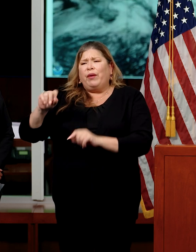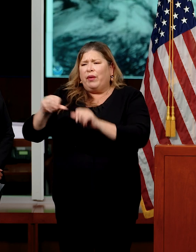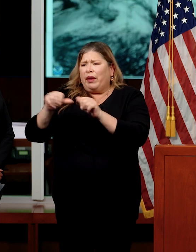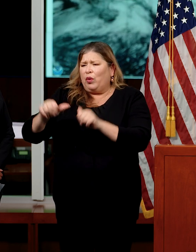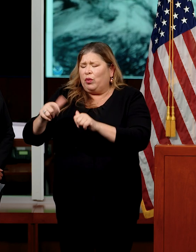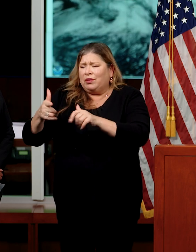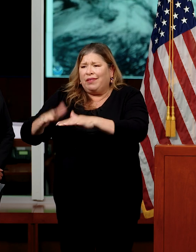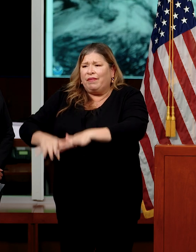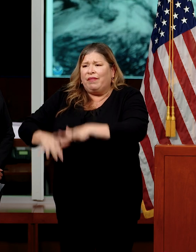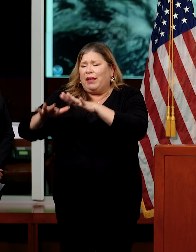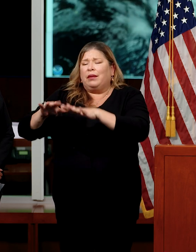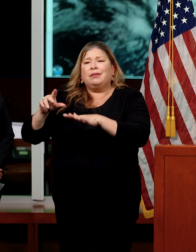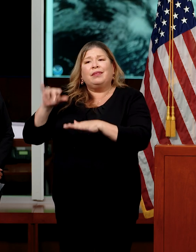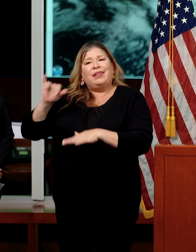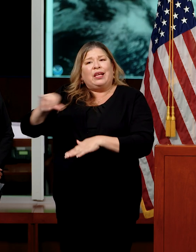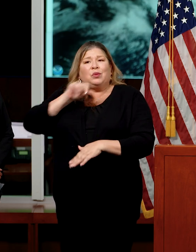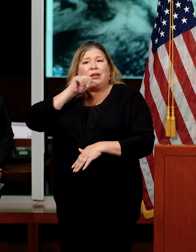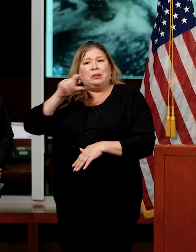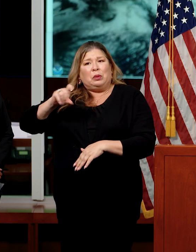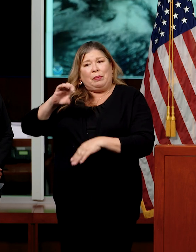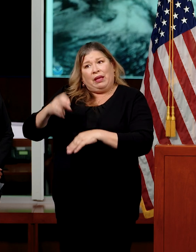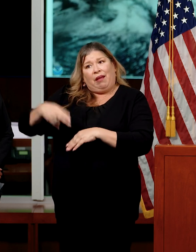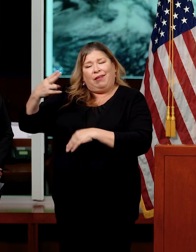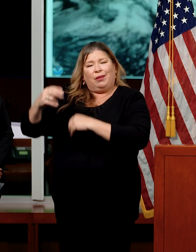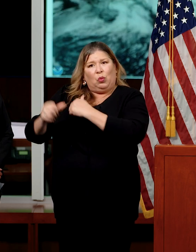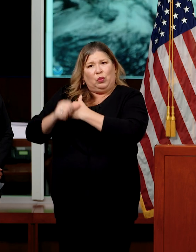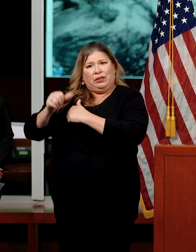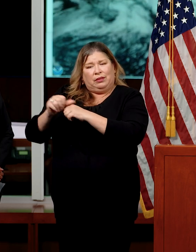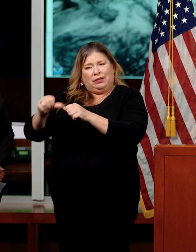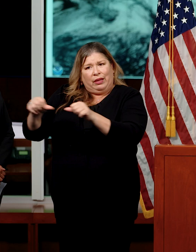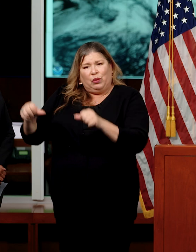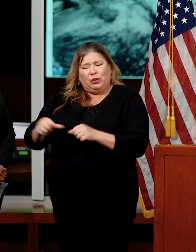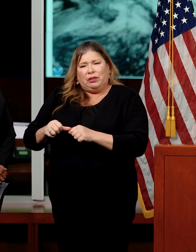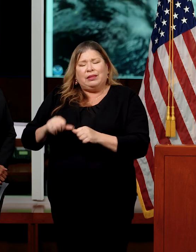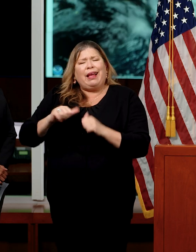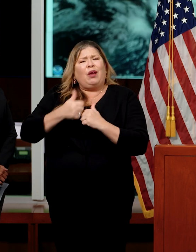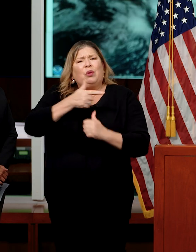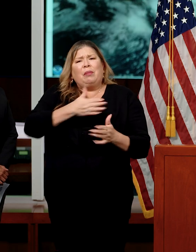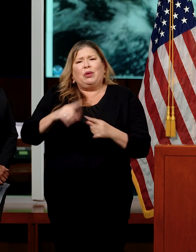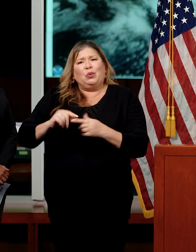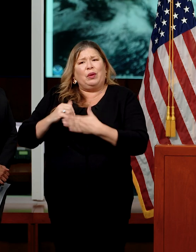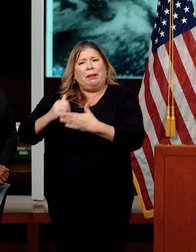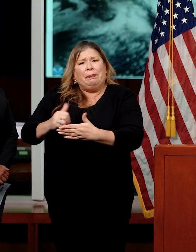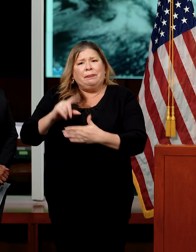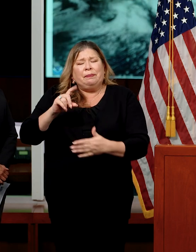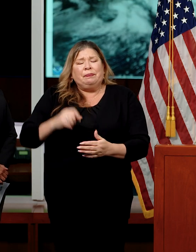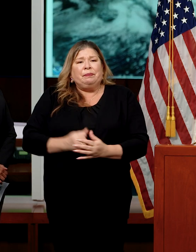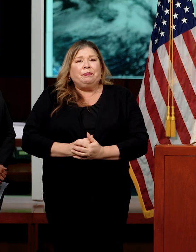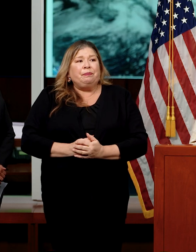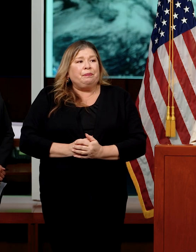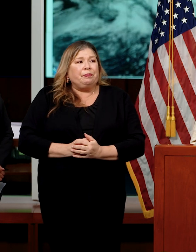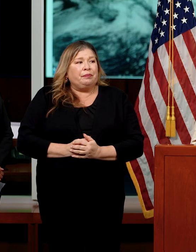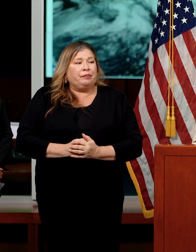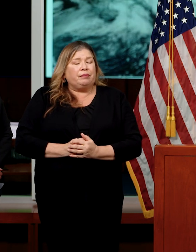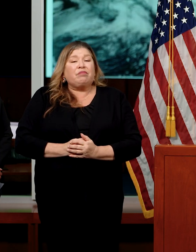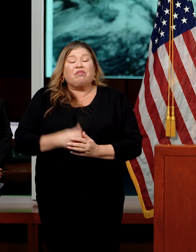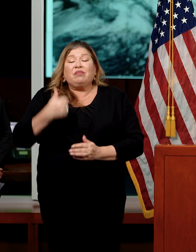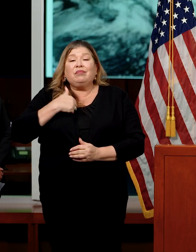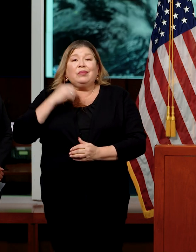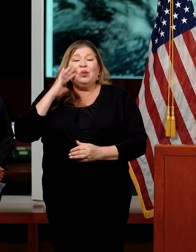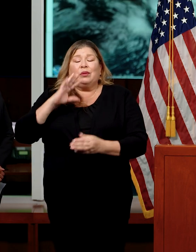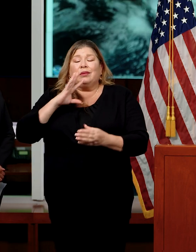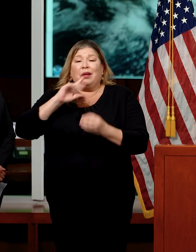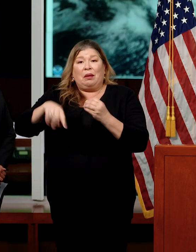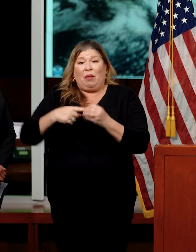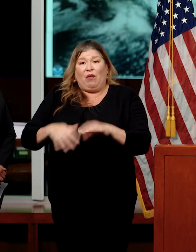zones and what you're planning on doing to help those people? Yeah, I can speak specifically to the flood insurance. I could turn it over to Director